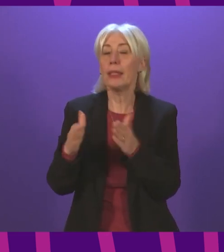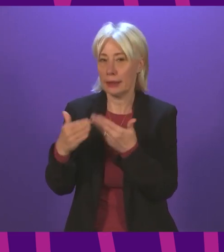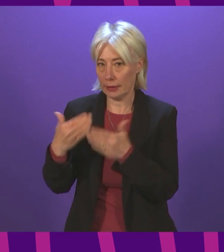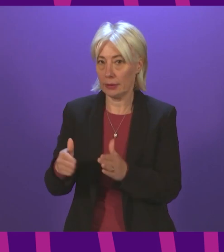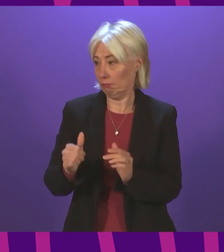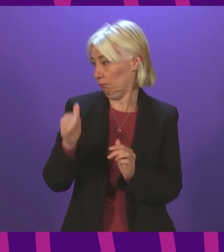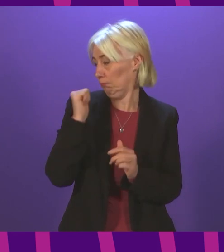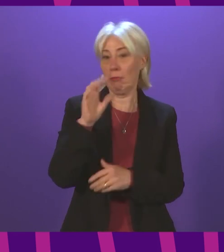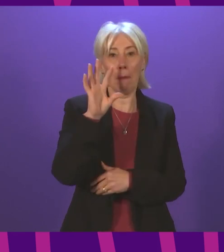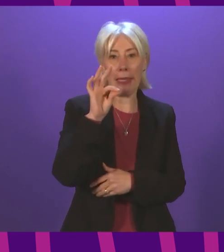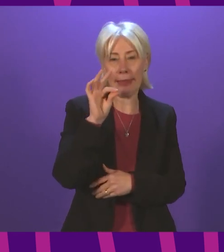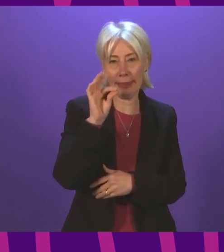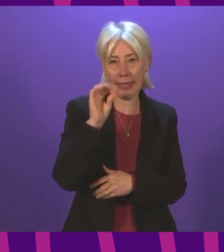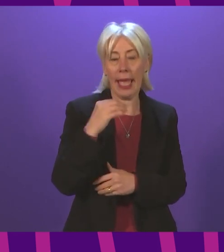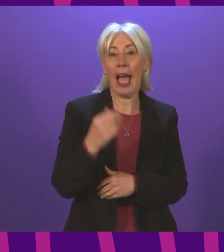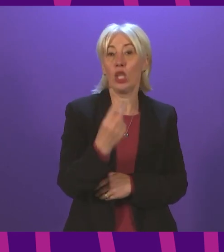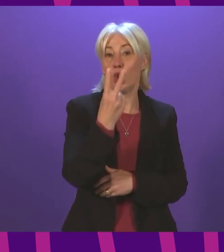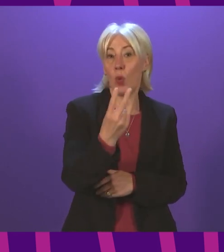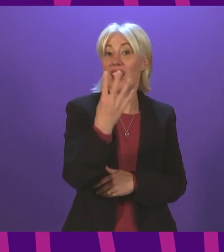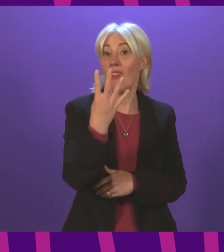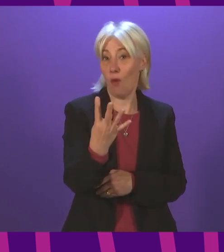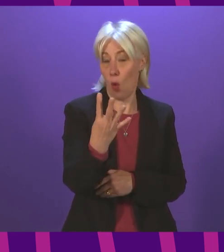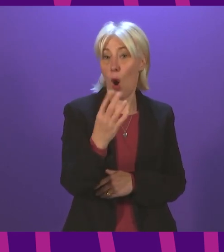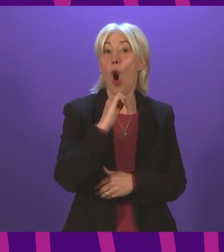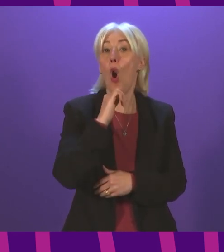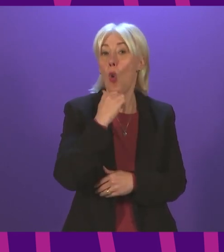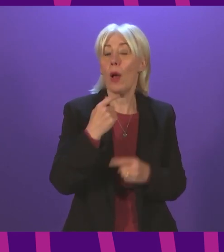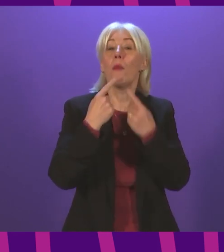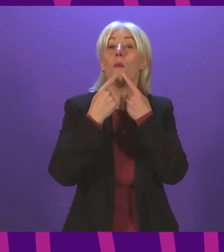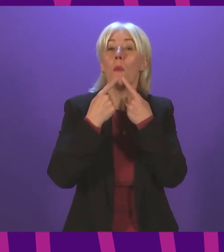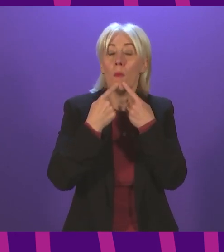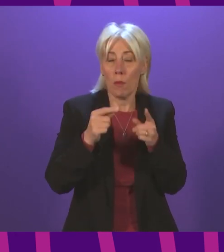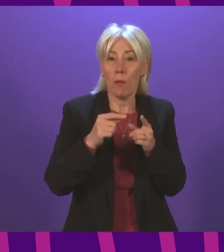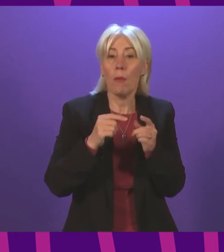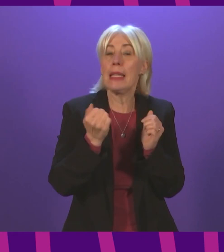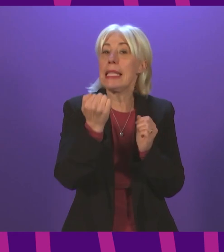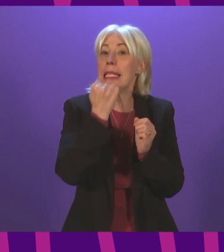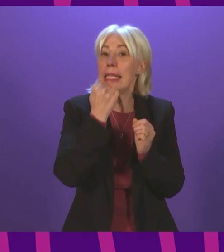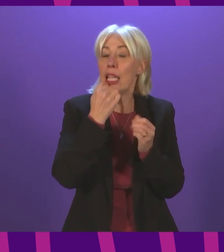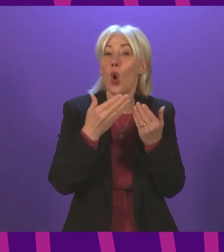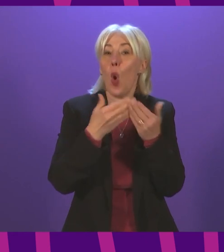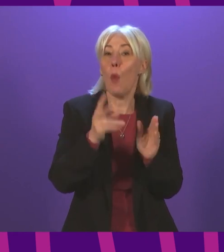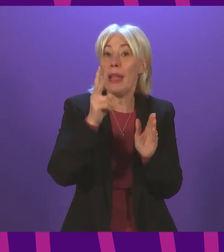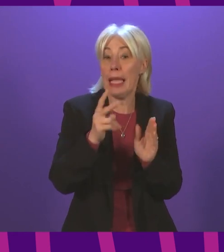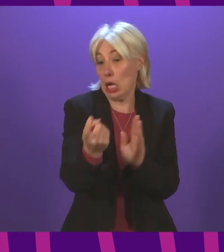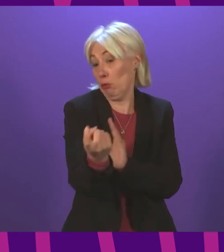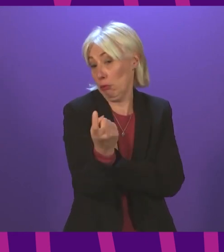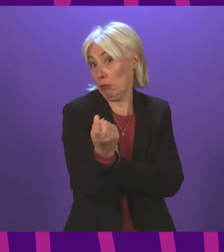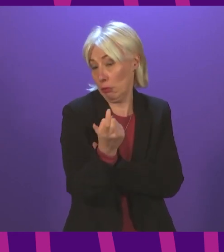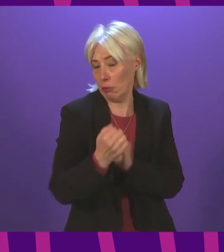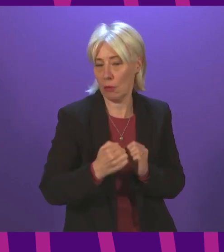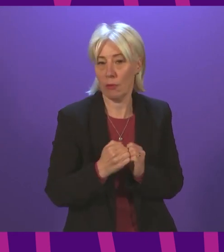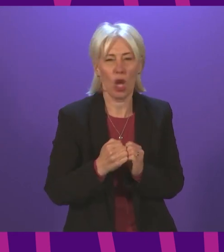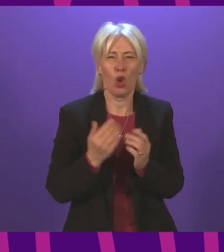of Monday, and a further 24 have announced reopening dates that will be forthcoming. So